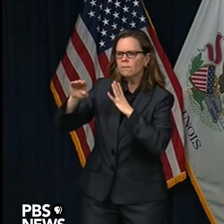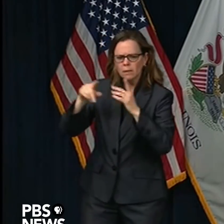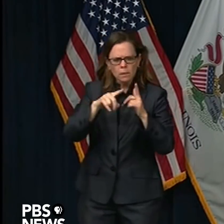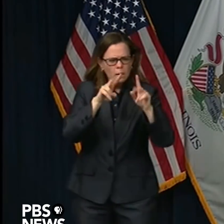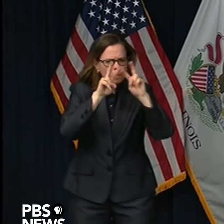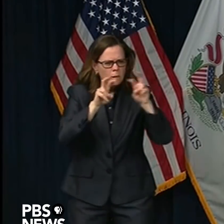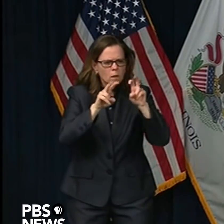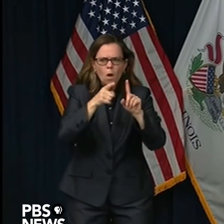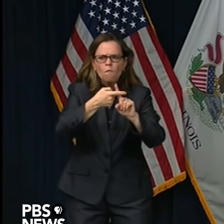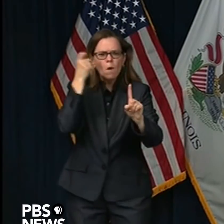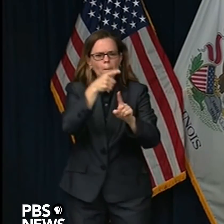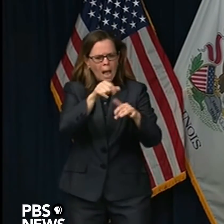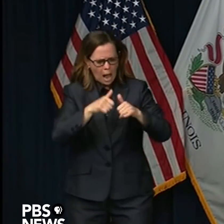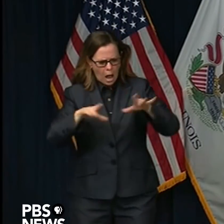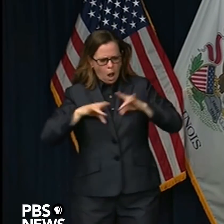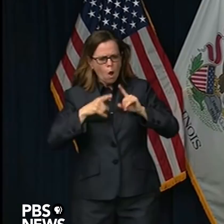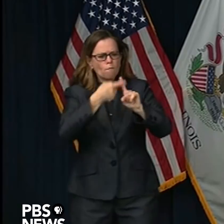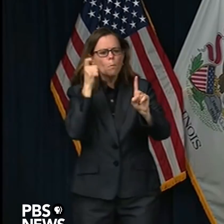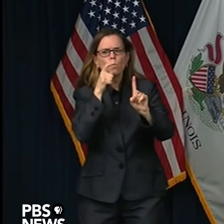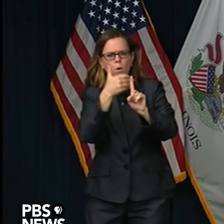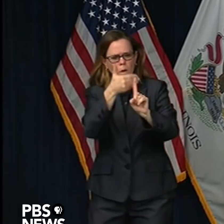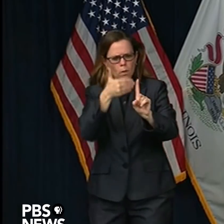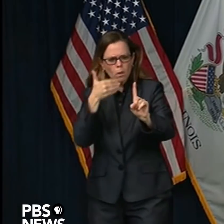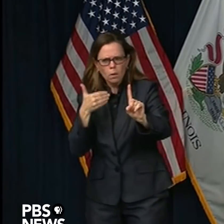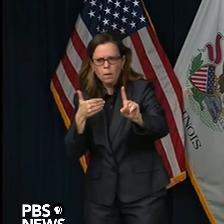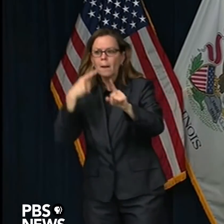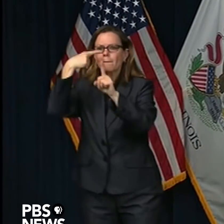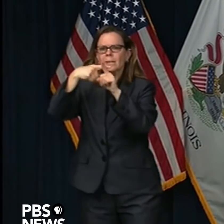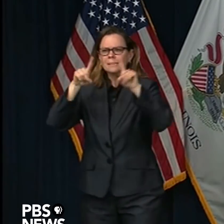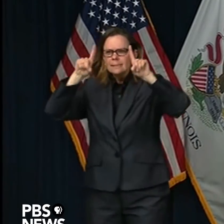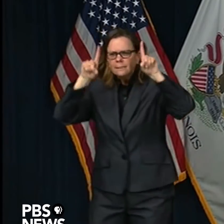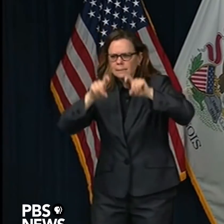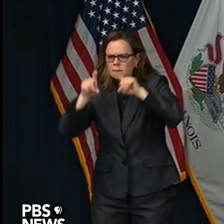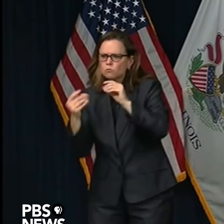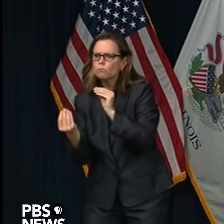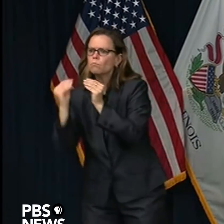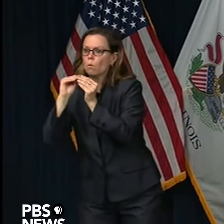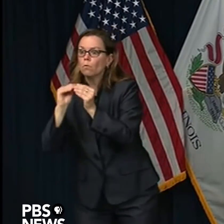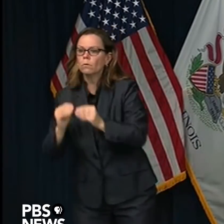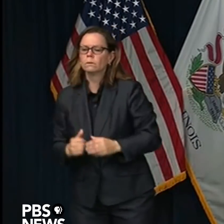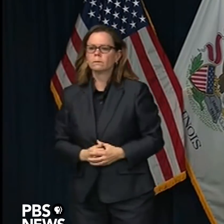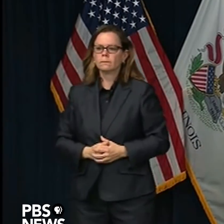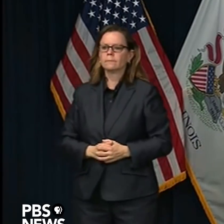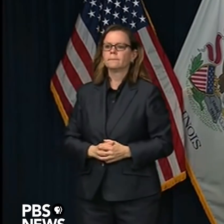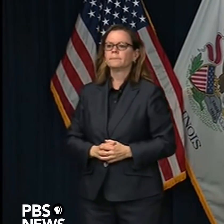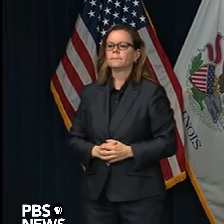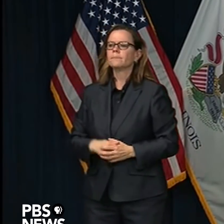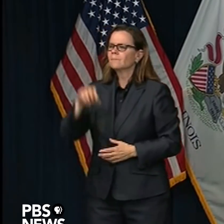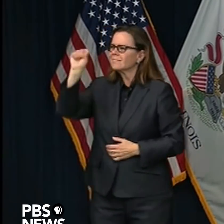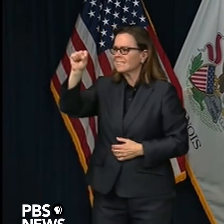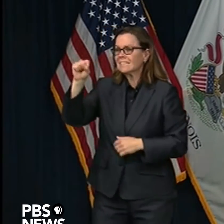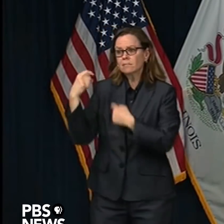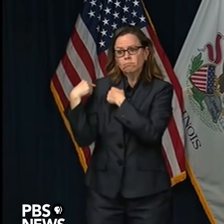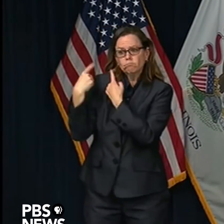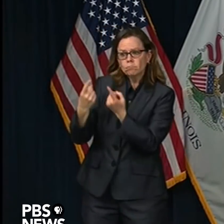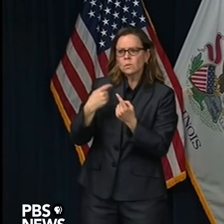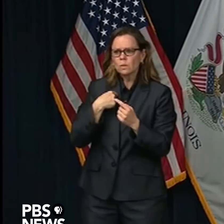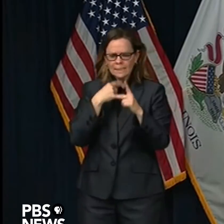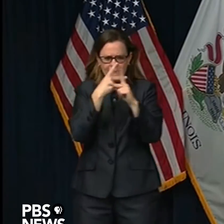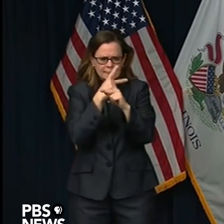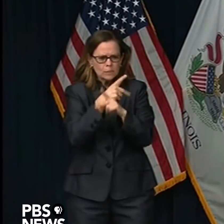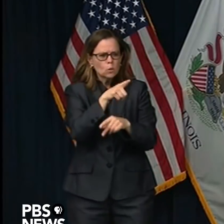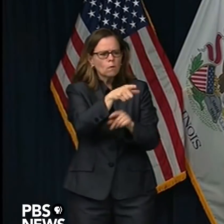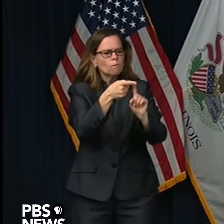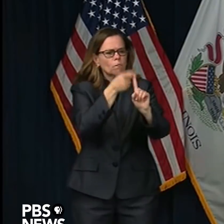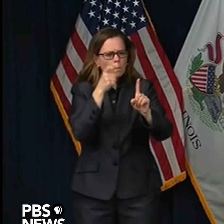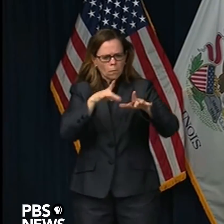tracing individuals as they have been identified. But as we increase the testing across the state, and